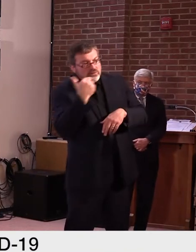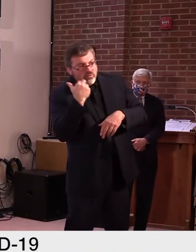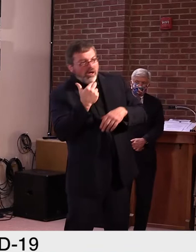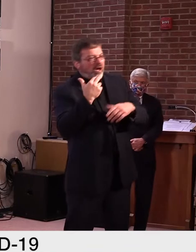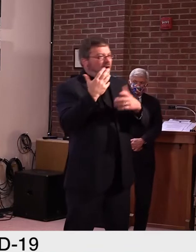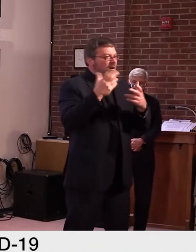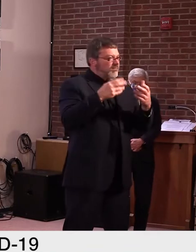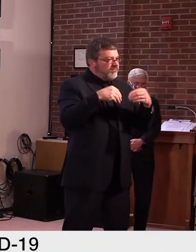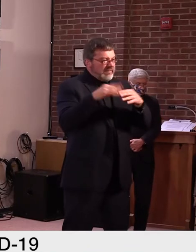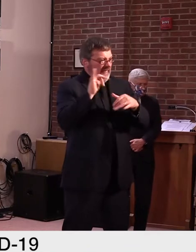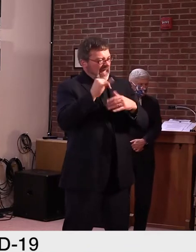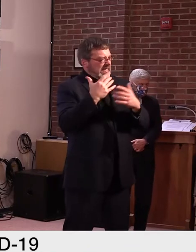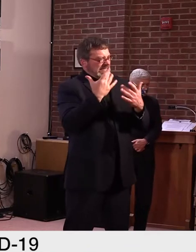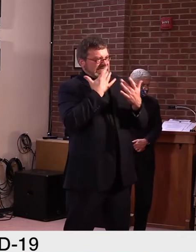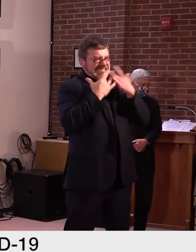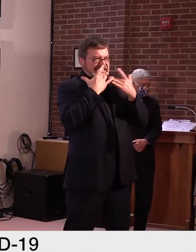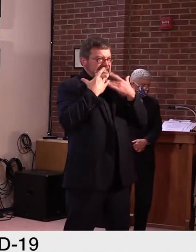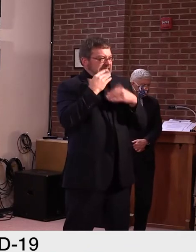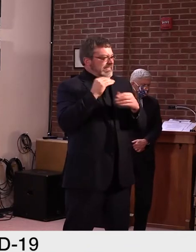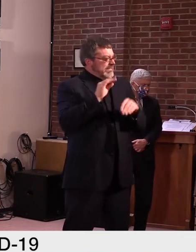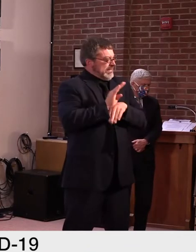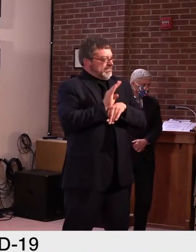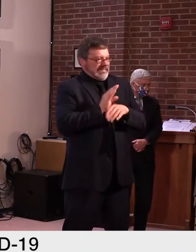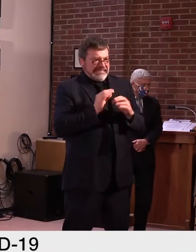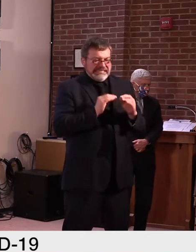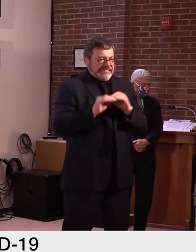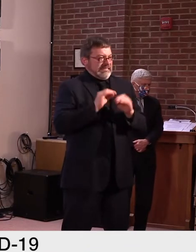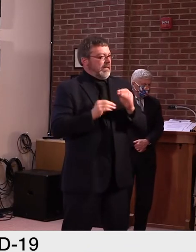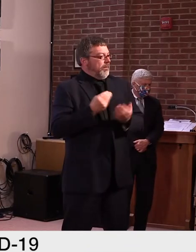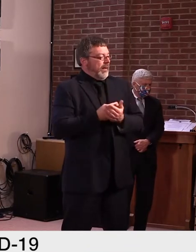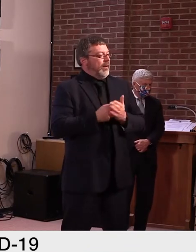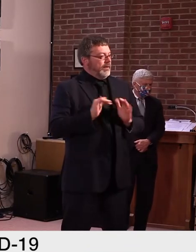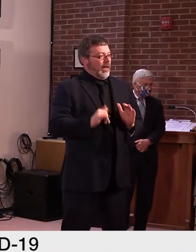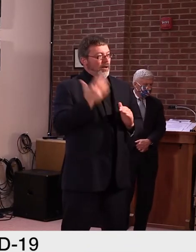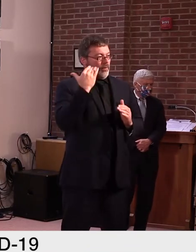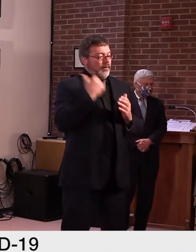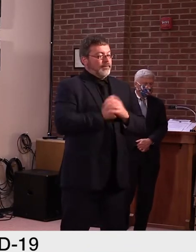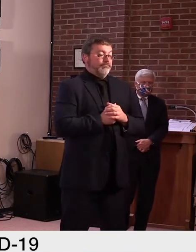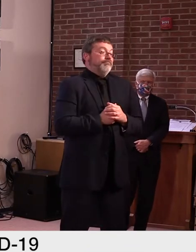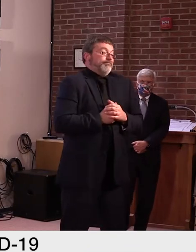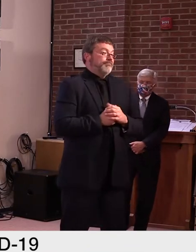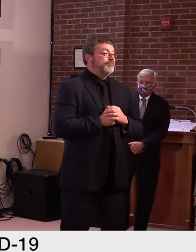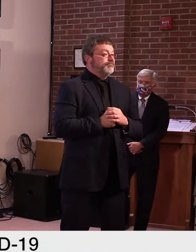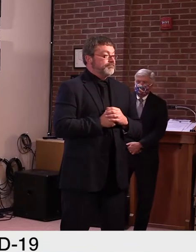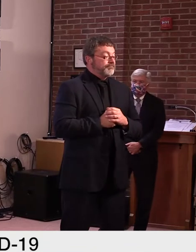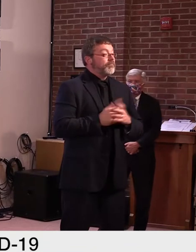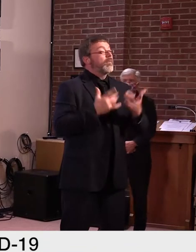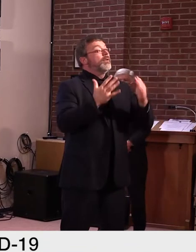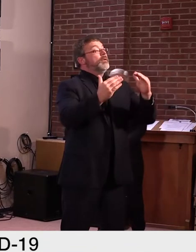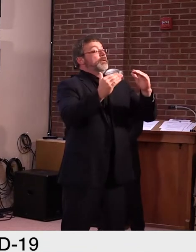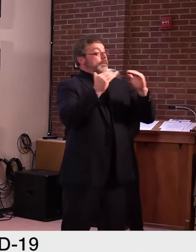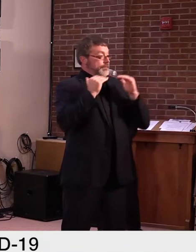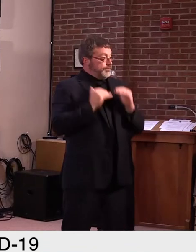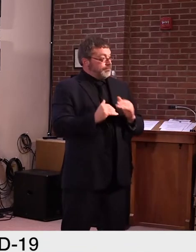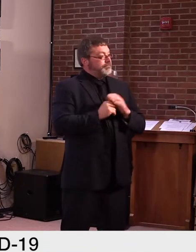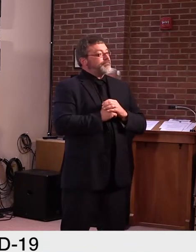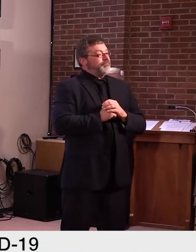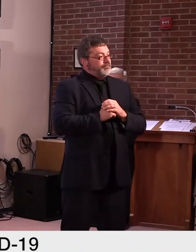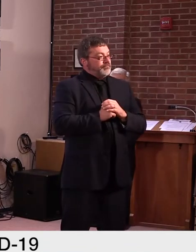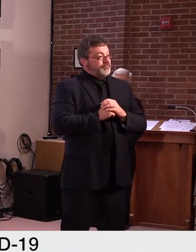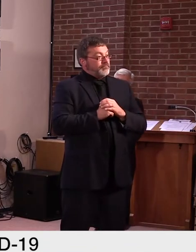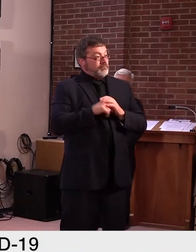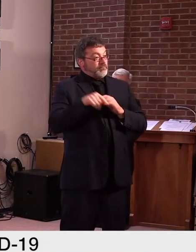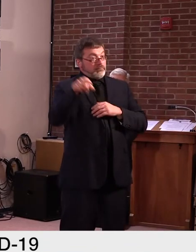years. And like I said, when looking at travel from out-of-state to those green counties that have always been green,